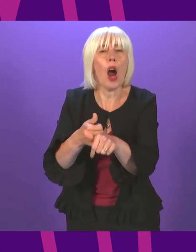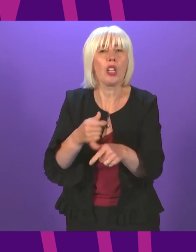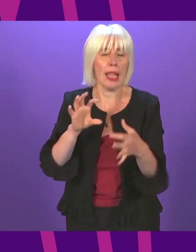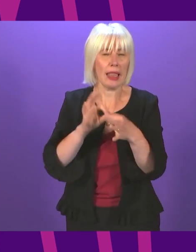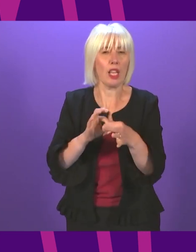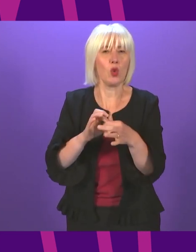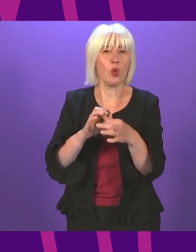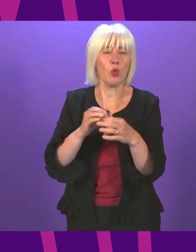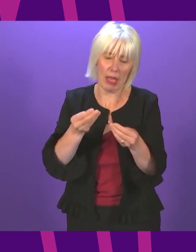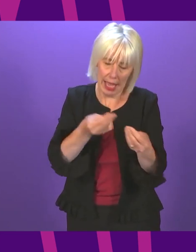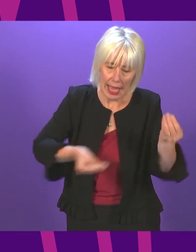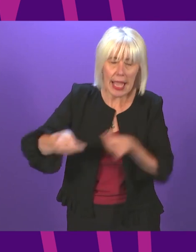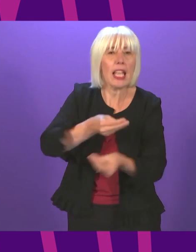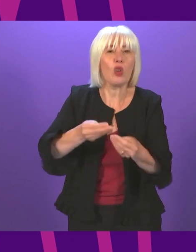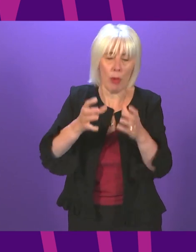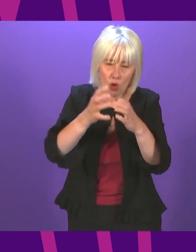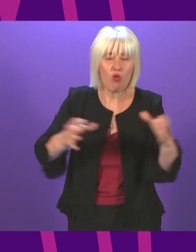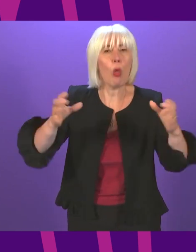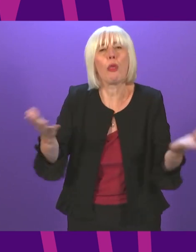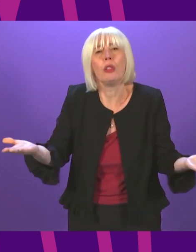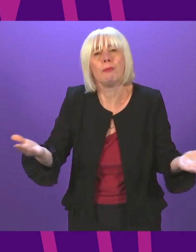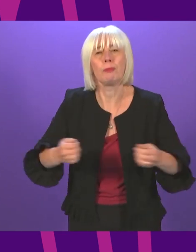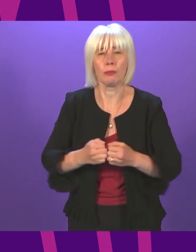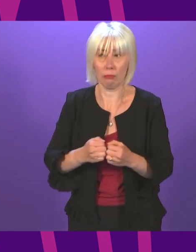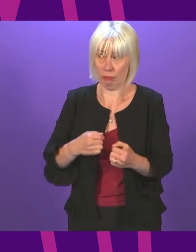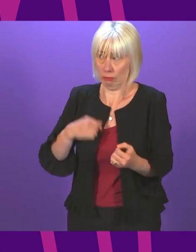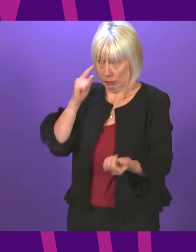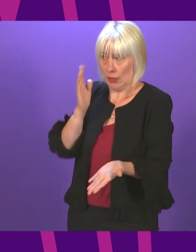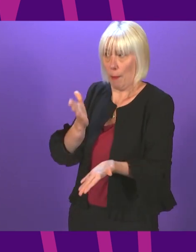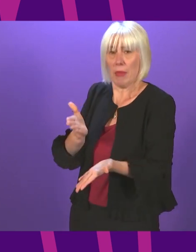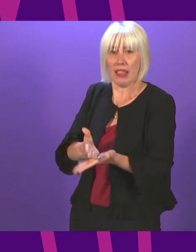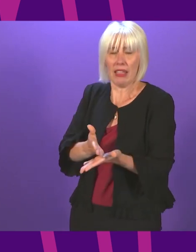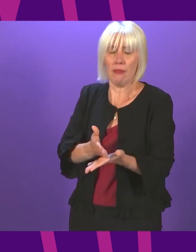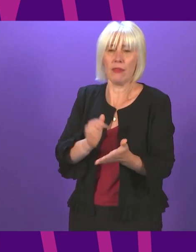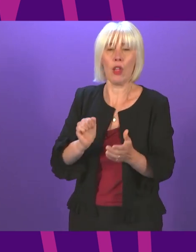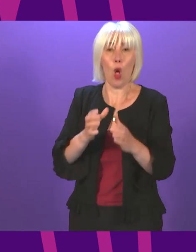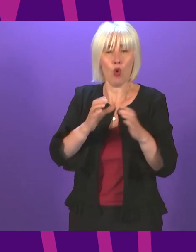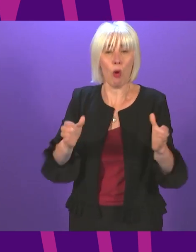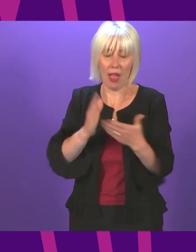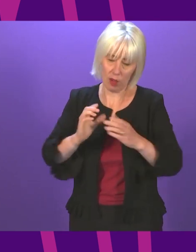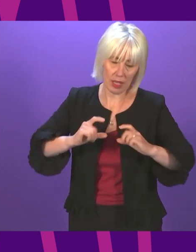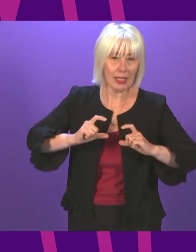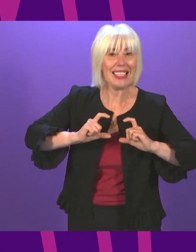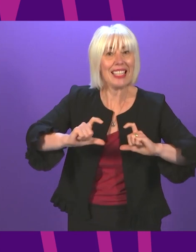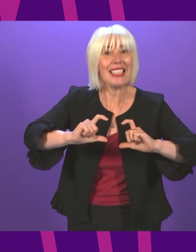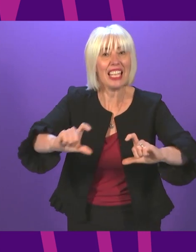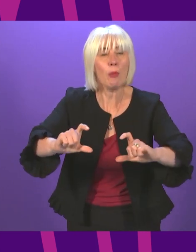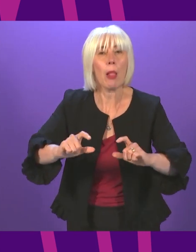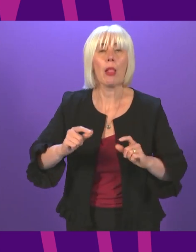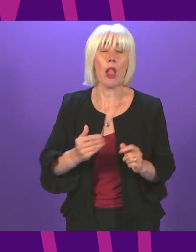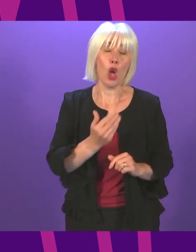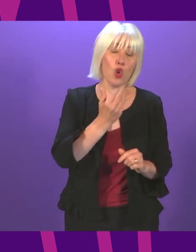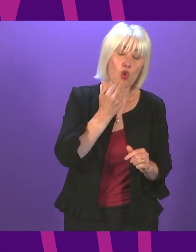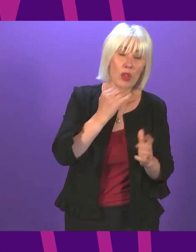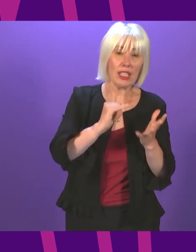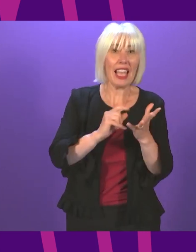I believe I believe in economic growth that is sustainable. The Greens and I and the Greens and the SNP have a